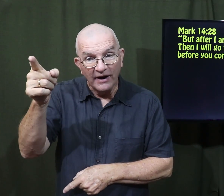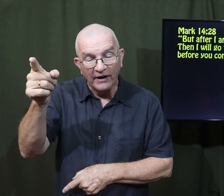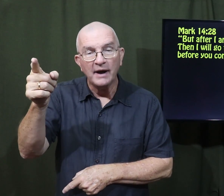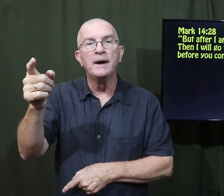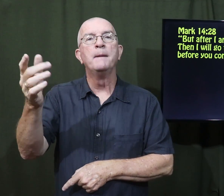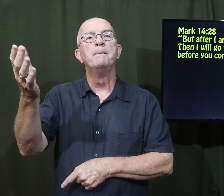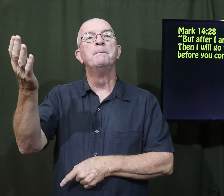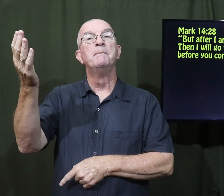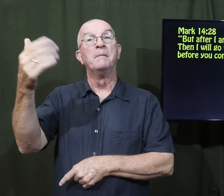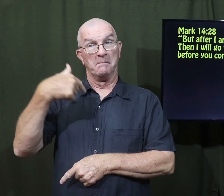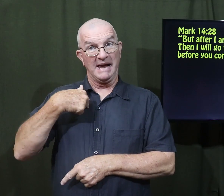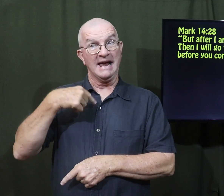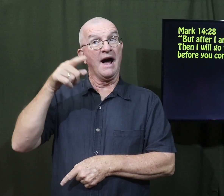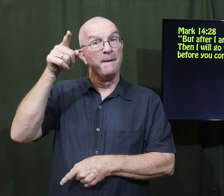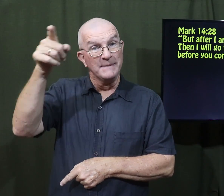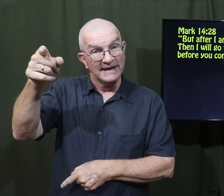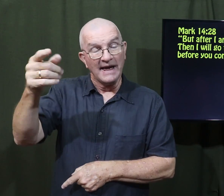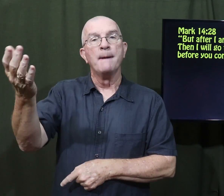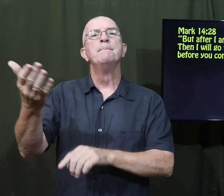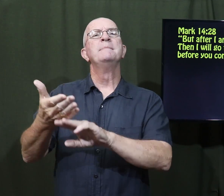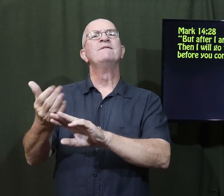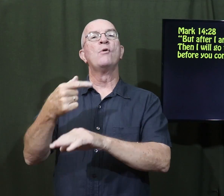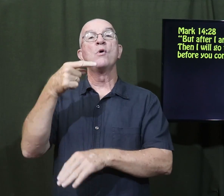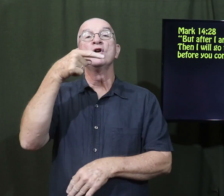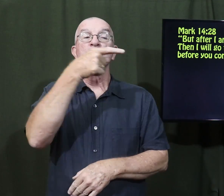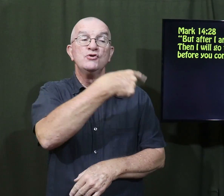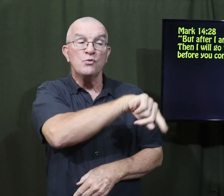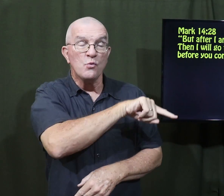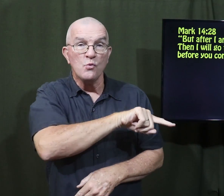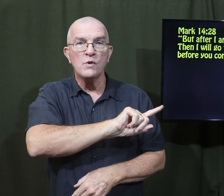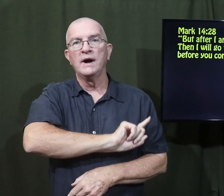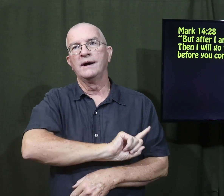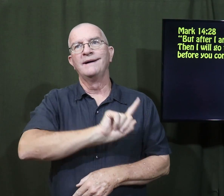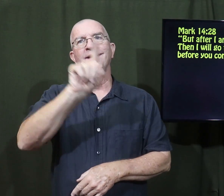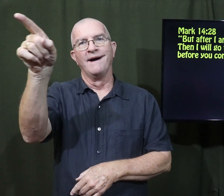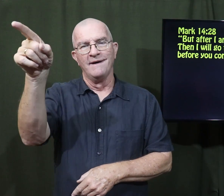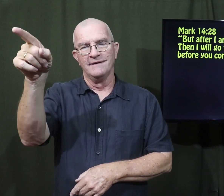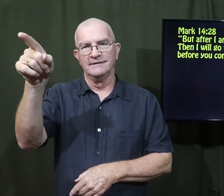I will be there before you come.